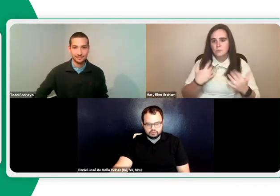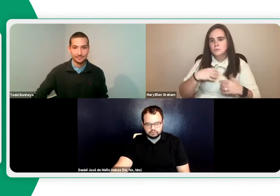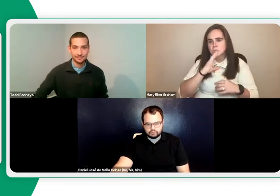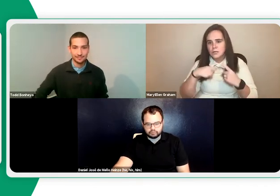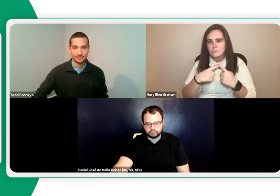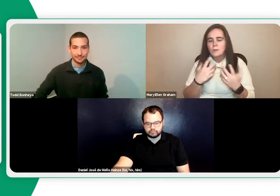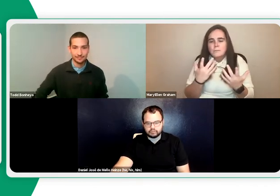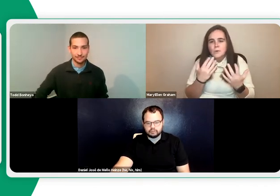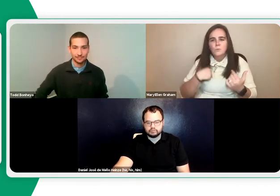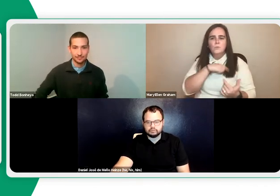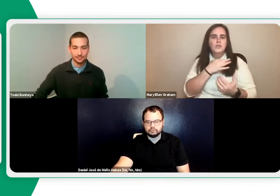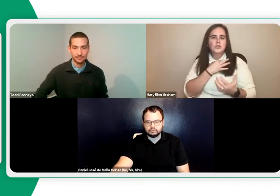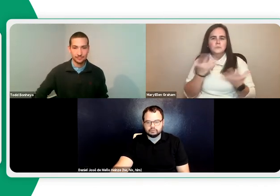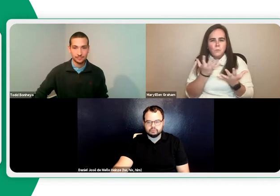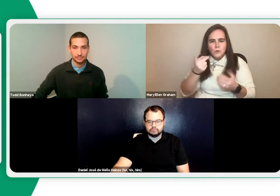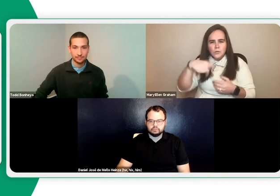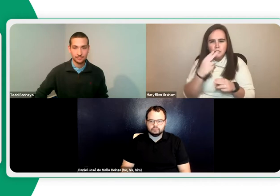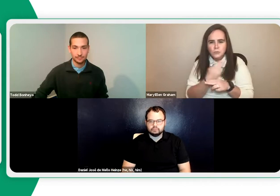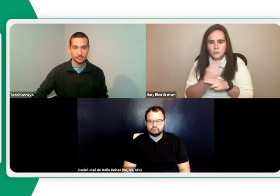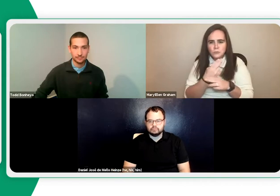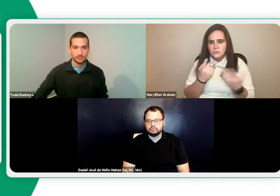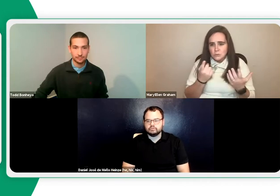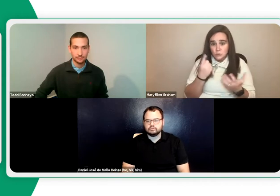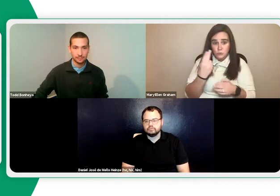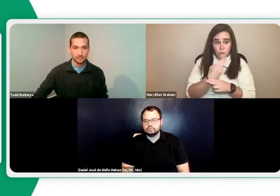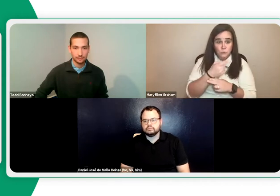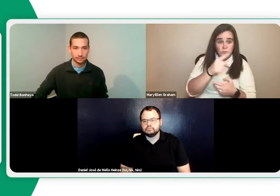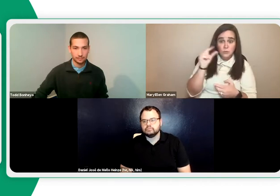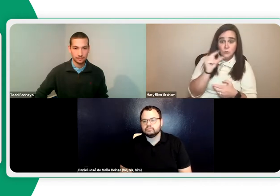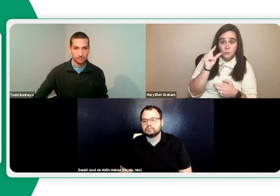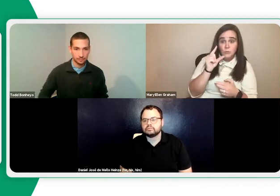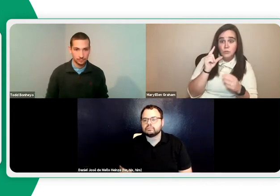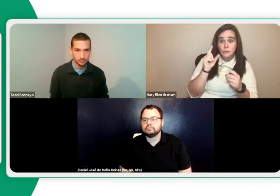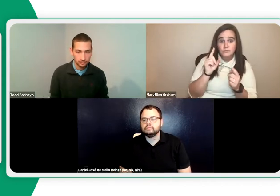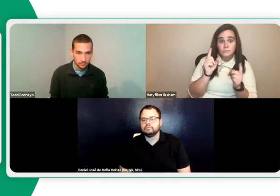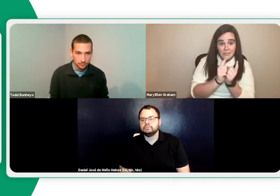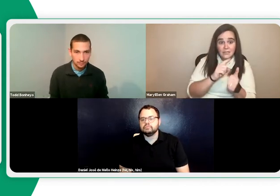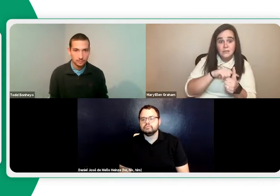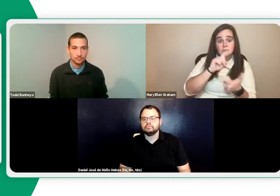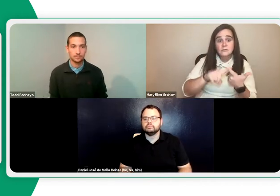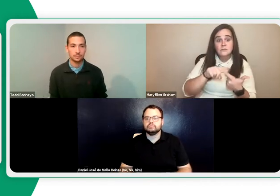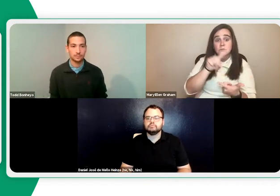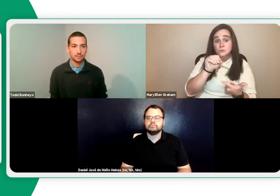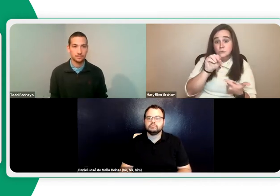All right. Which video platform do you currently use to teach your students? Are you using Google Meet,